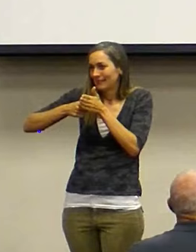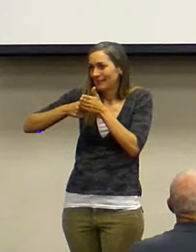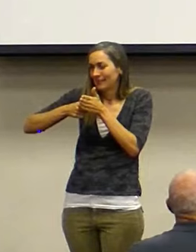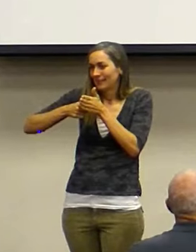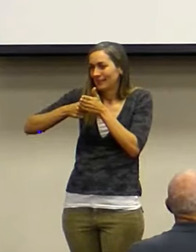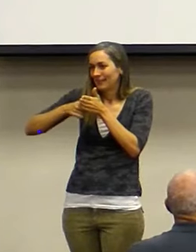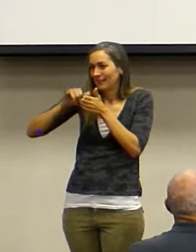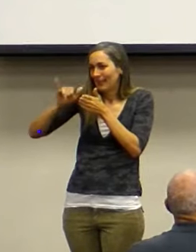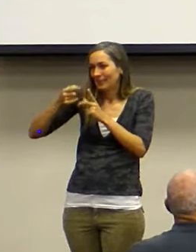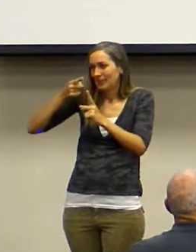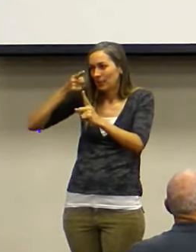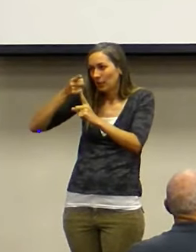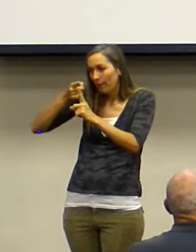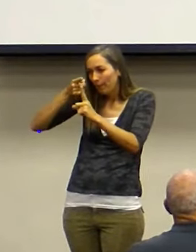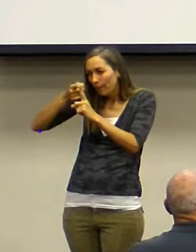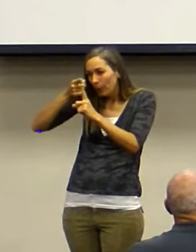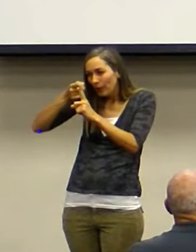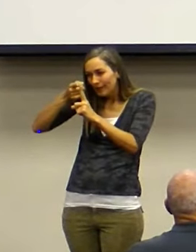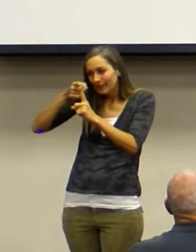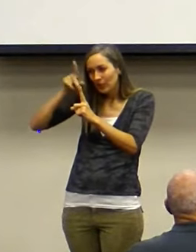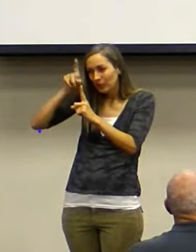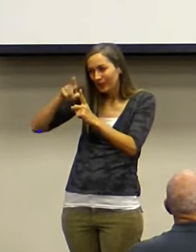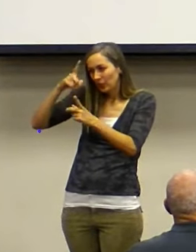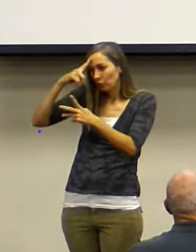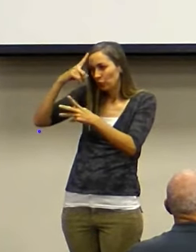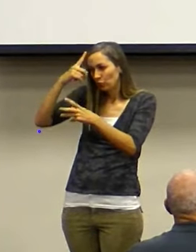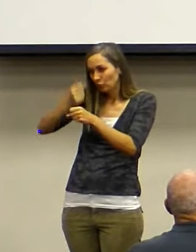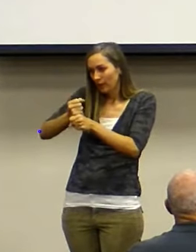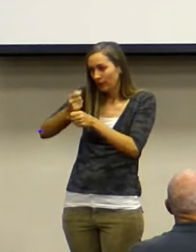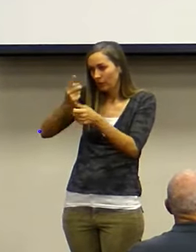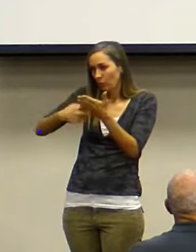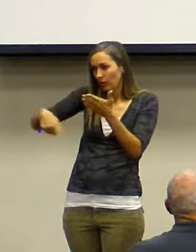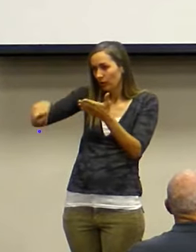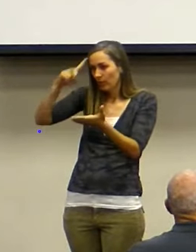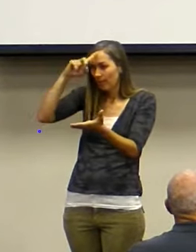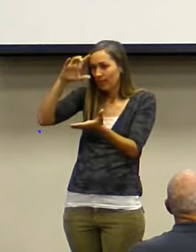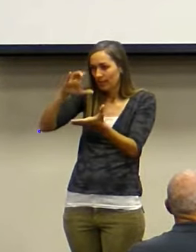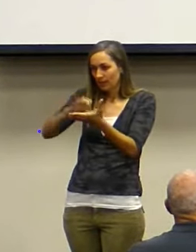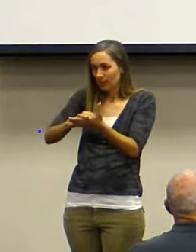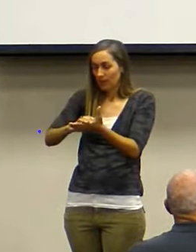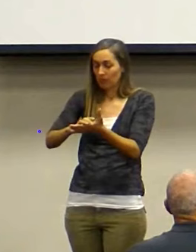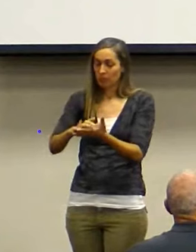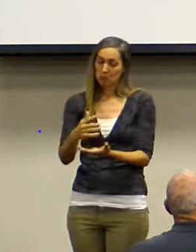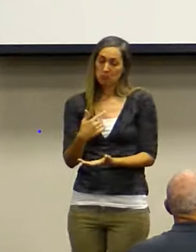You need to trust what you believe in. I trust the instructors.